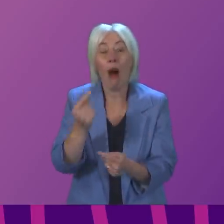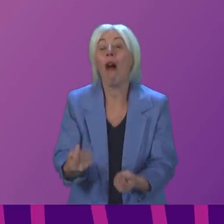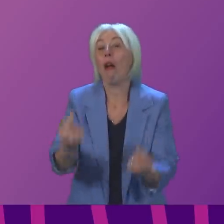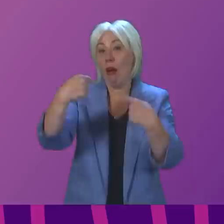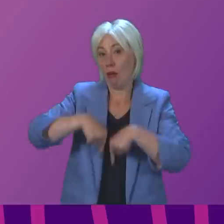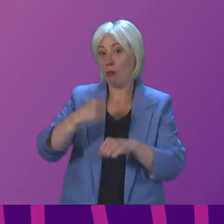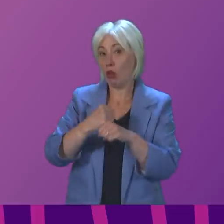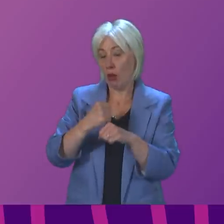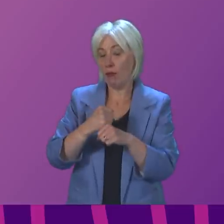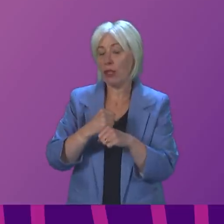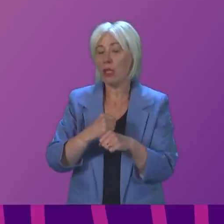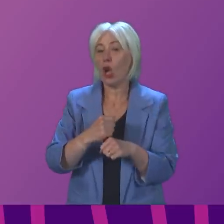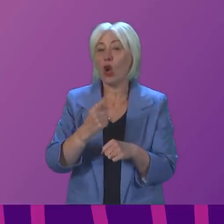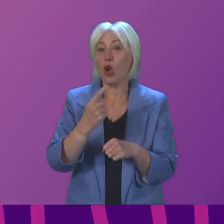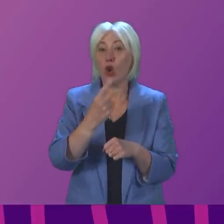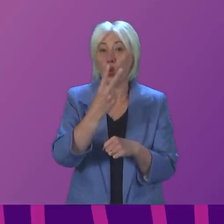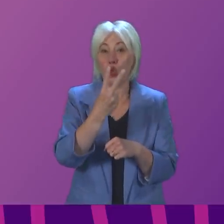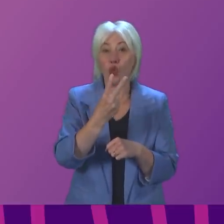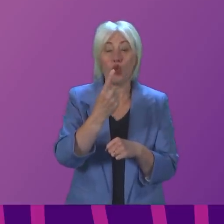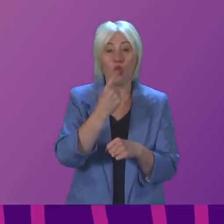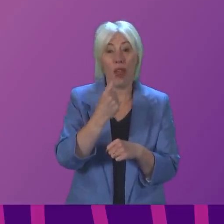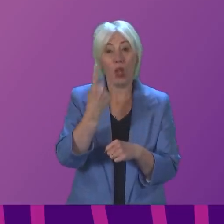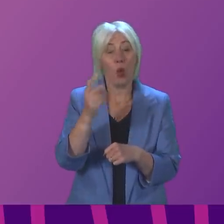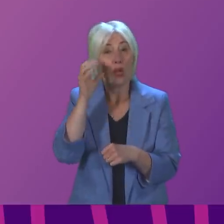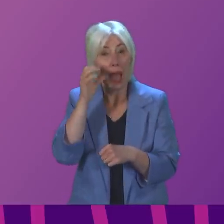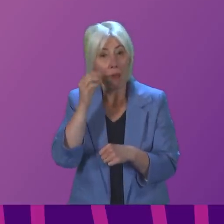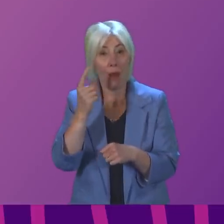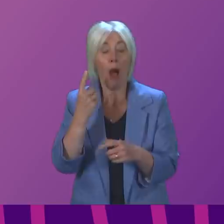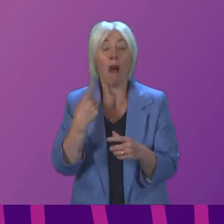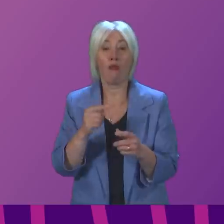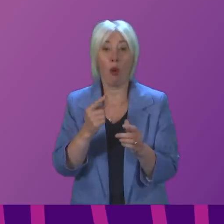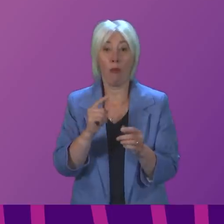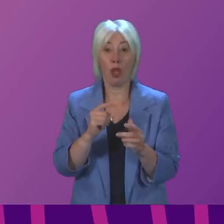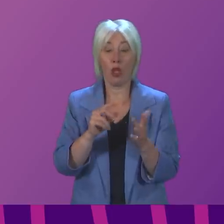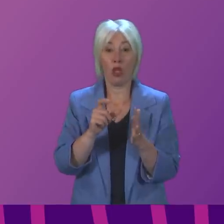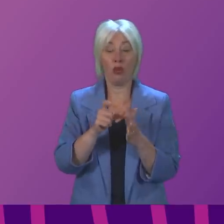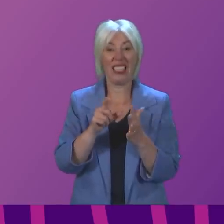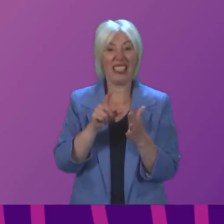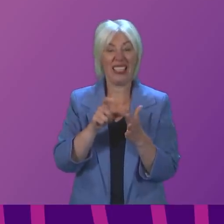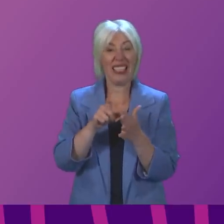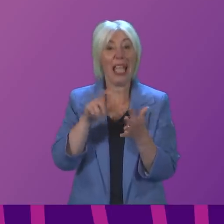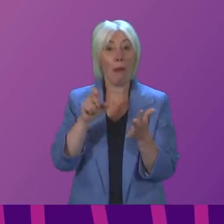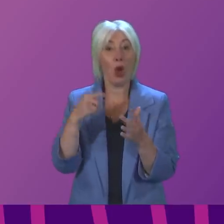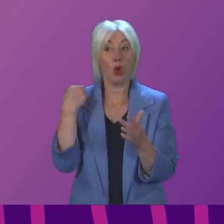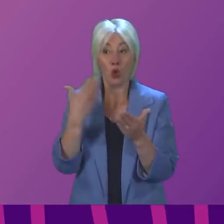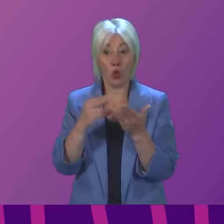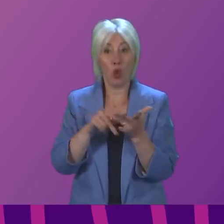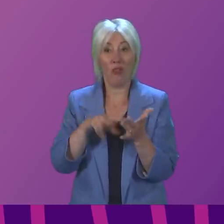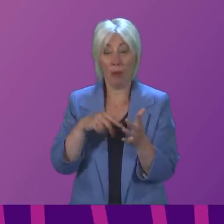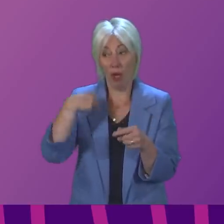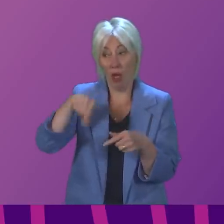from the 25th of November last year to the 1st of December this year. The dates of those were